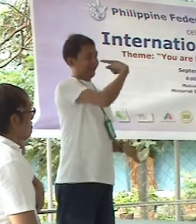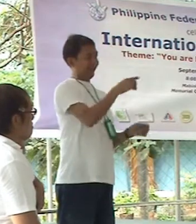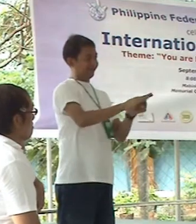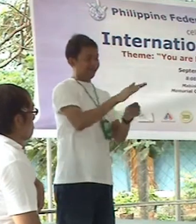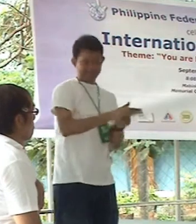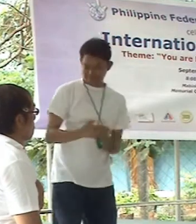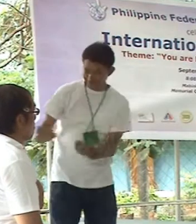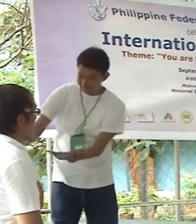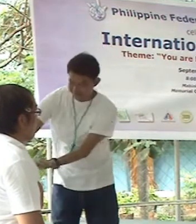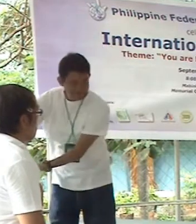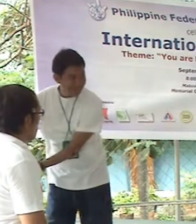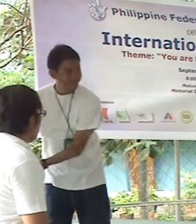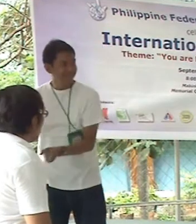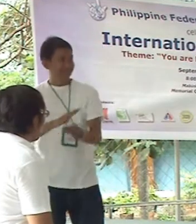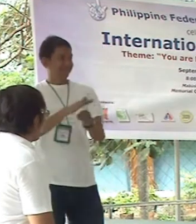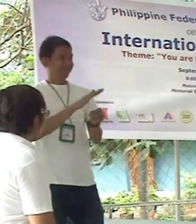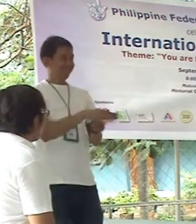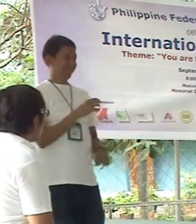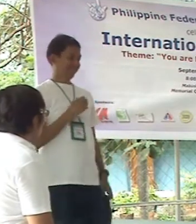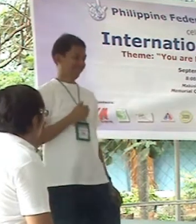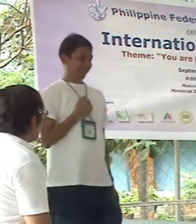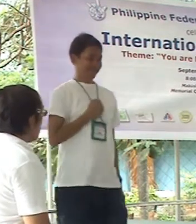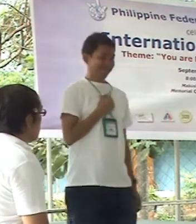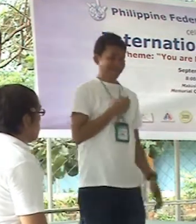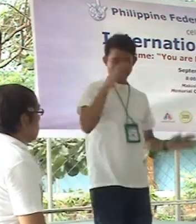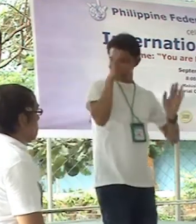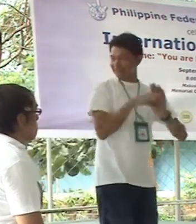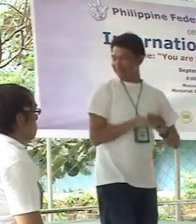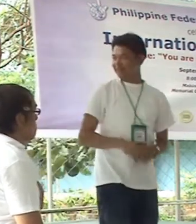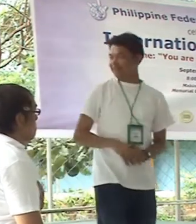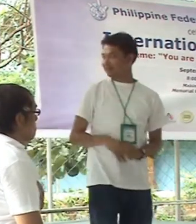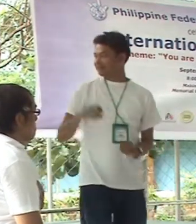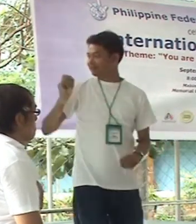over, pero at least pinakita ko sa panila ko, sa inyo po, kung ano yung mga mukha nila.